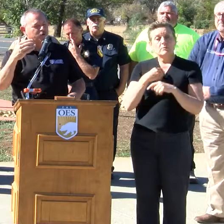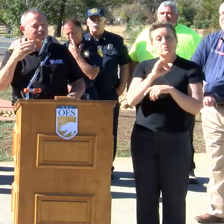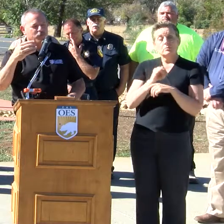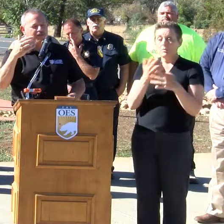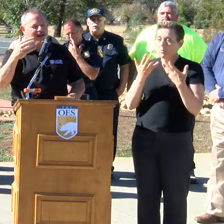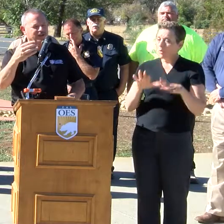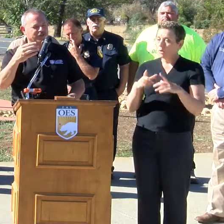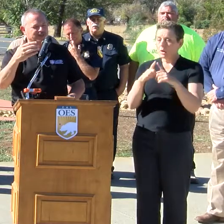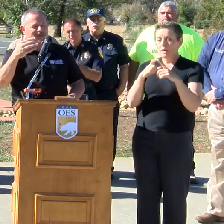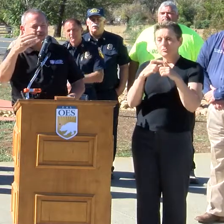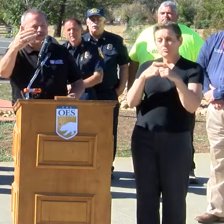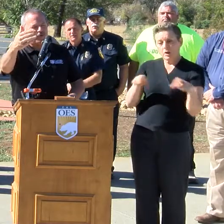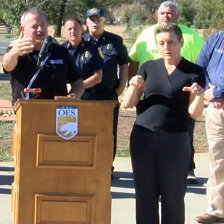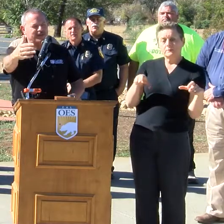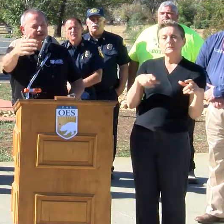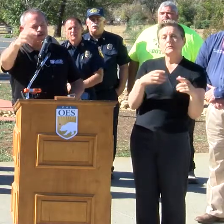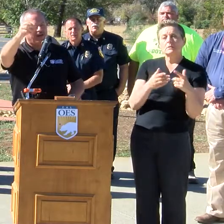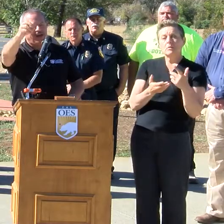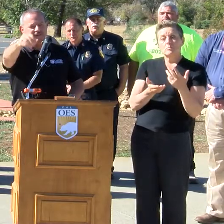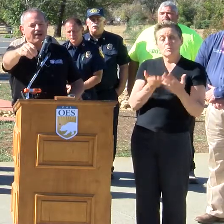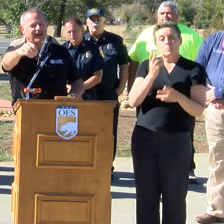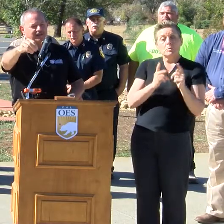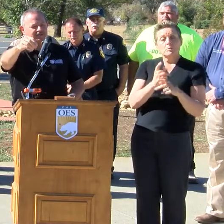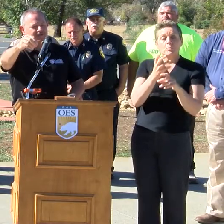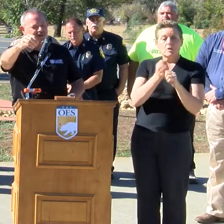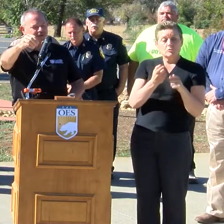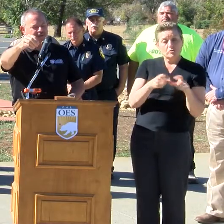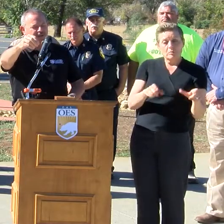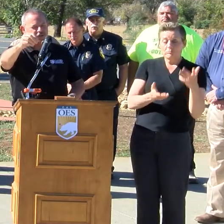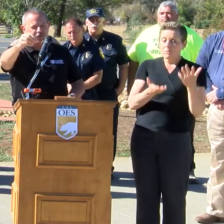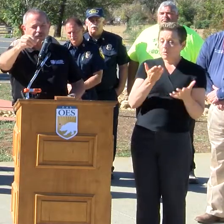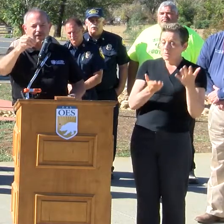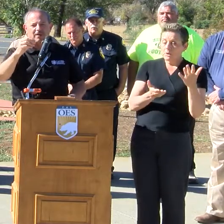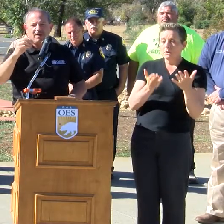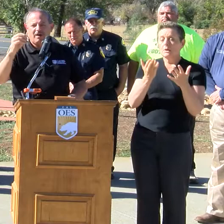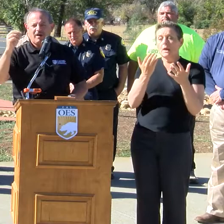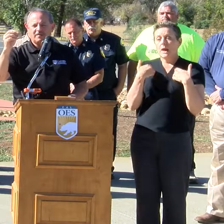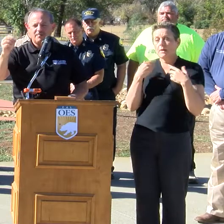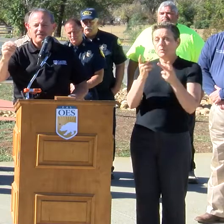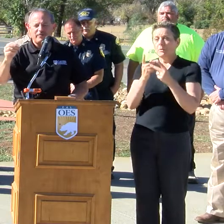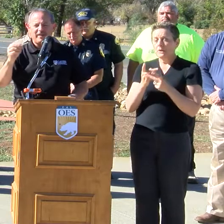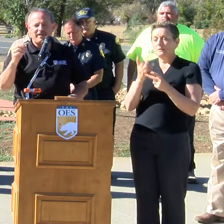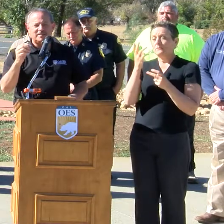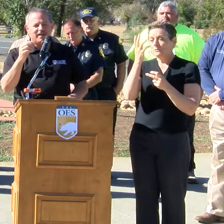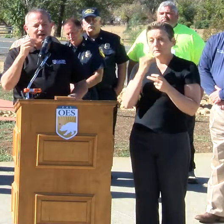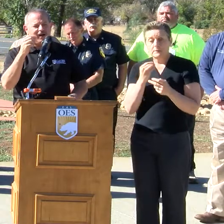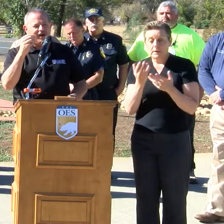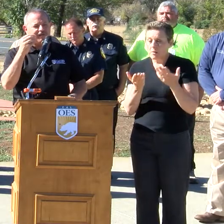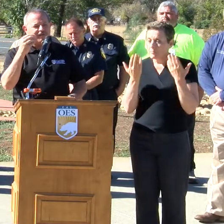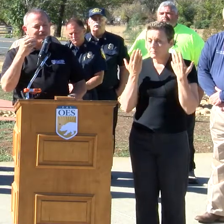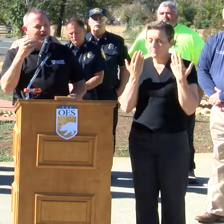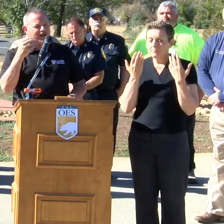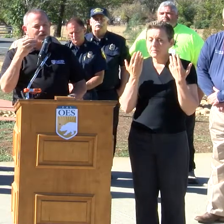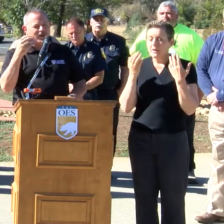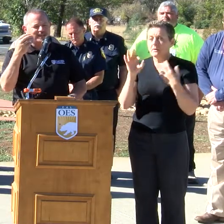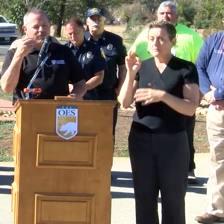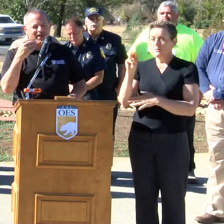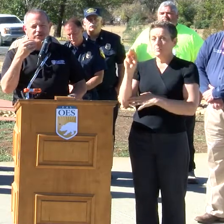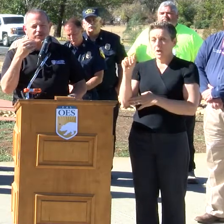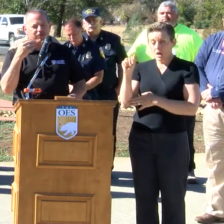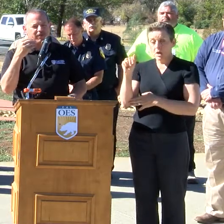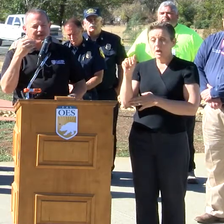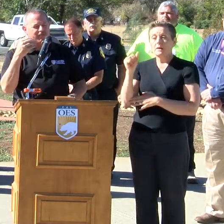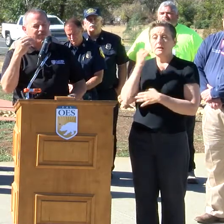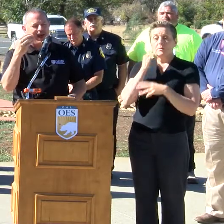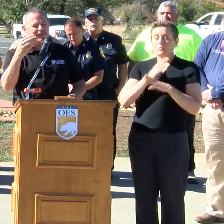Some of those people who have gotten checks may have already reached out and have gotten sheltering to meet their needs. FEMA, once